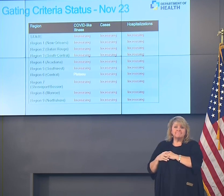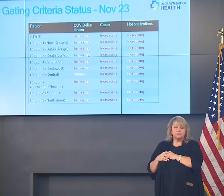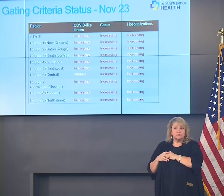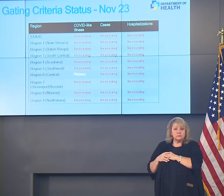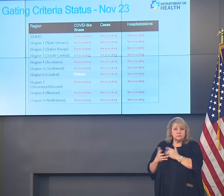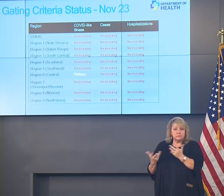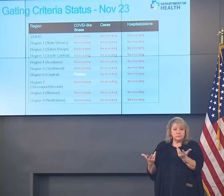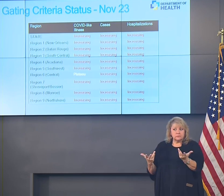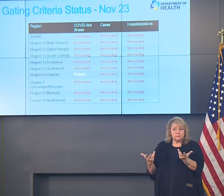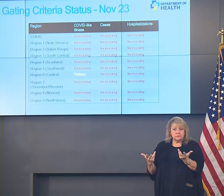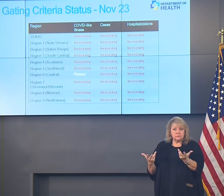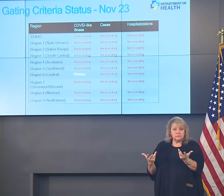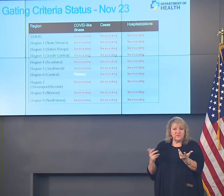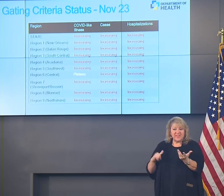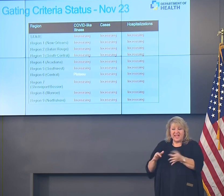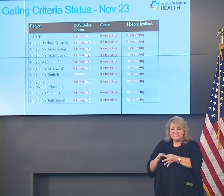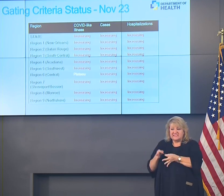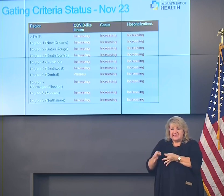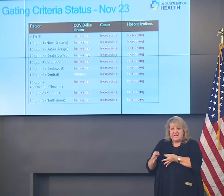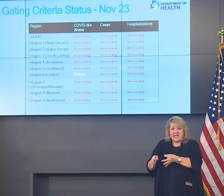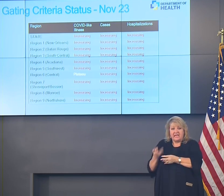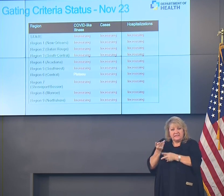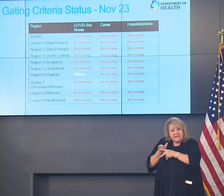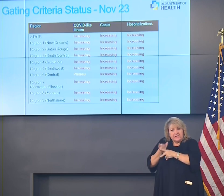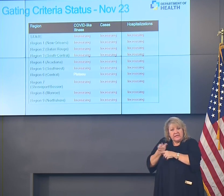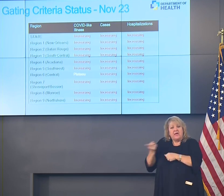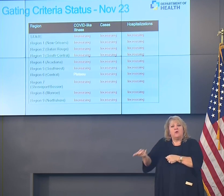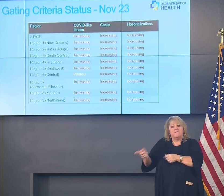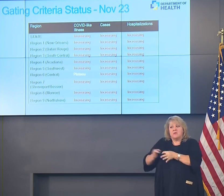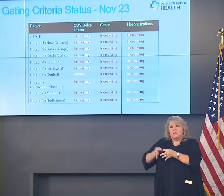consequences. That's a delay in care.